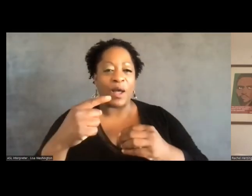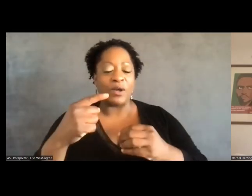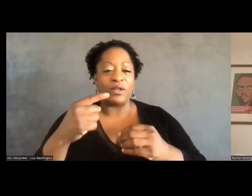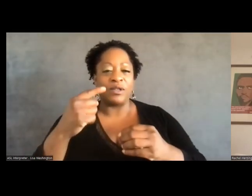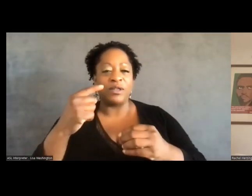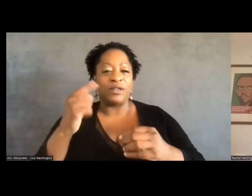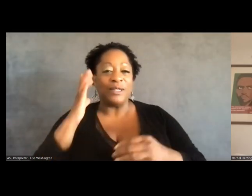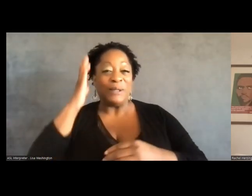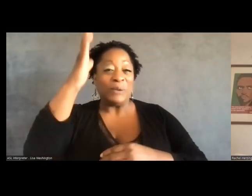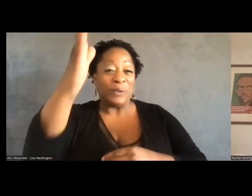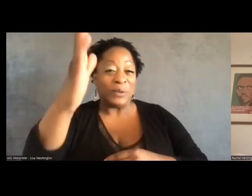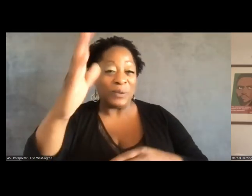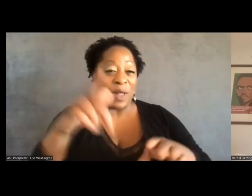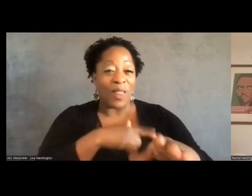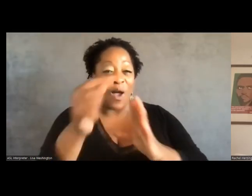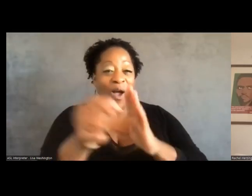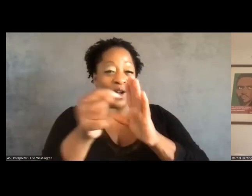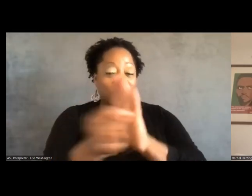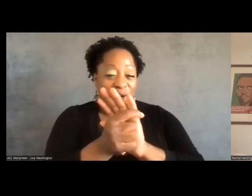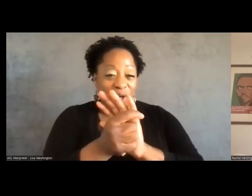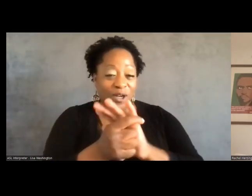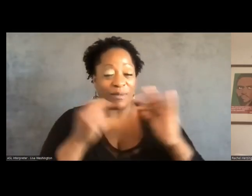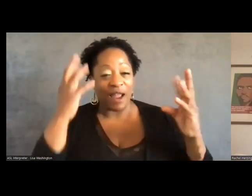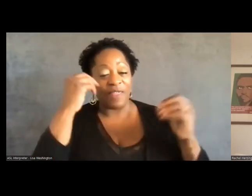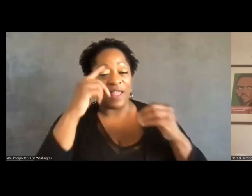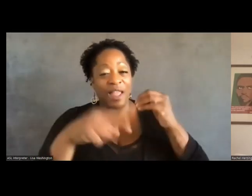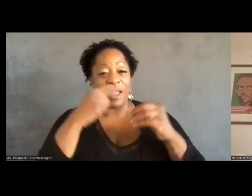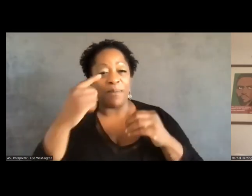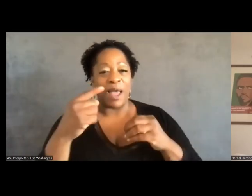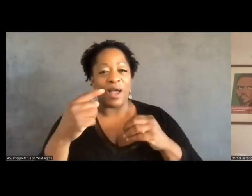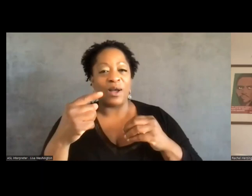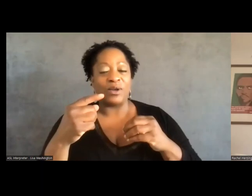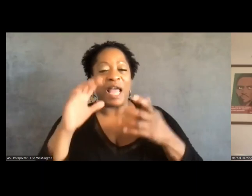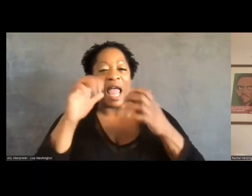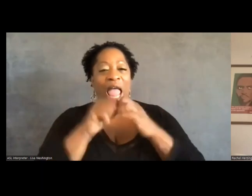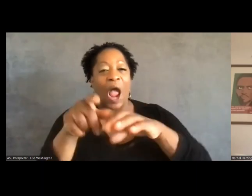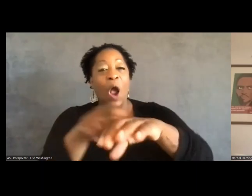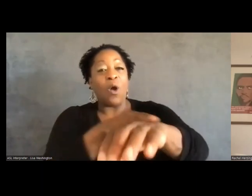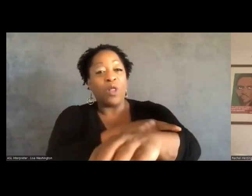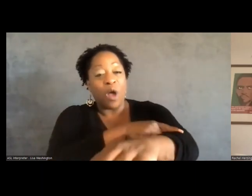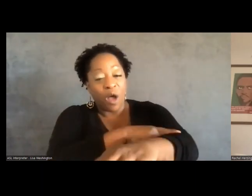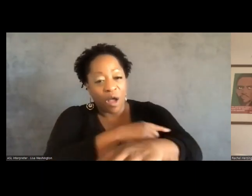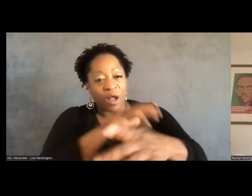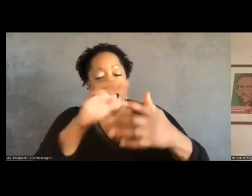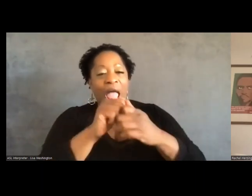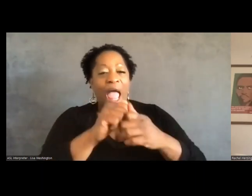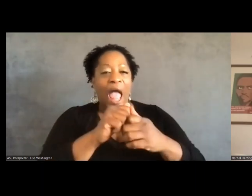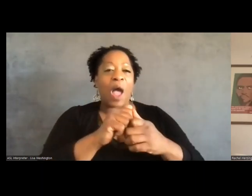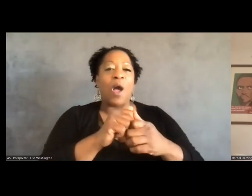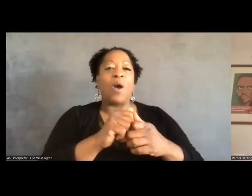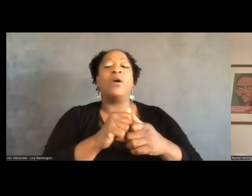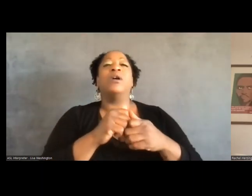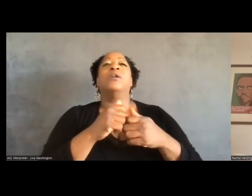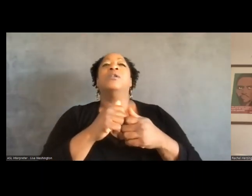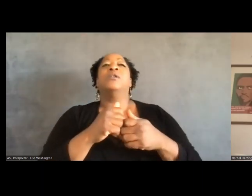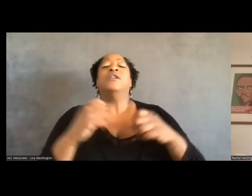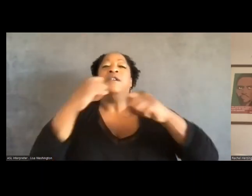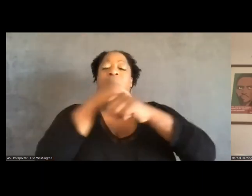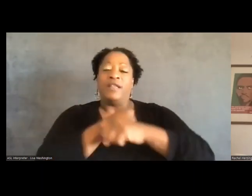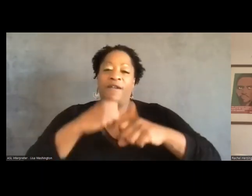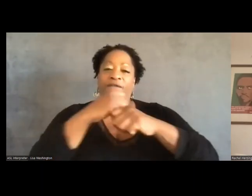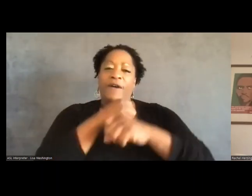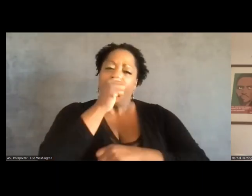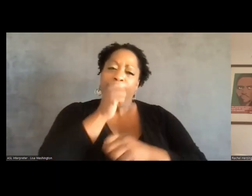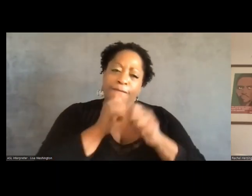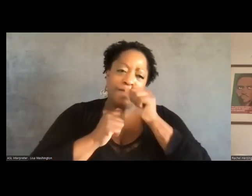thinking about, um, the, the arc of a campaign so that we're preparing people up front. The other